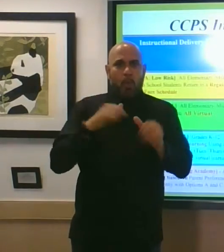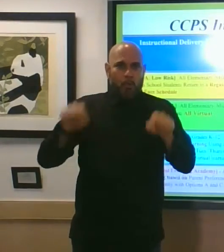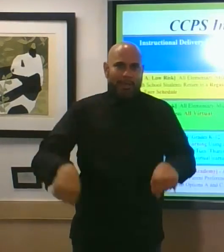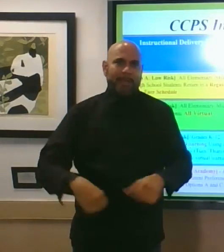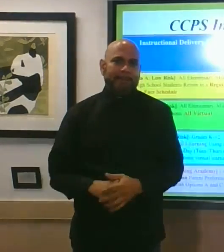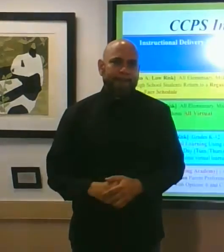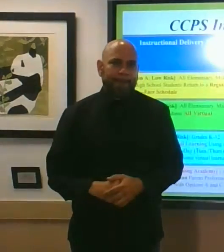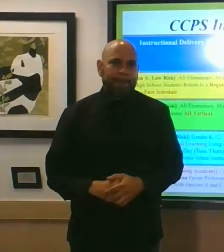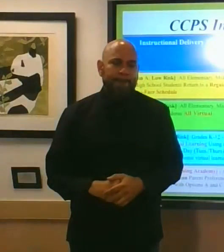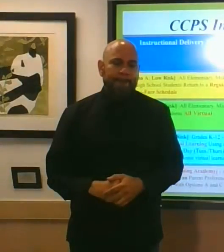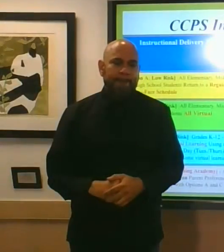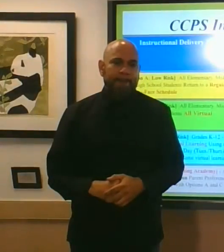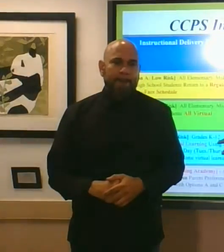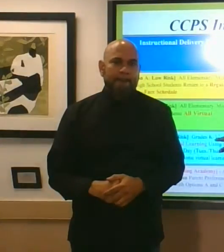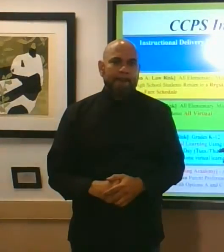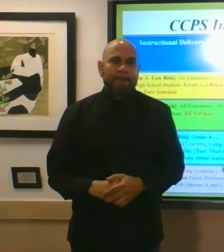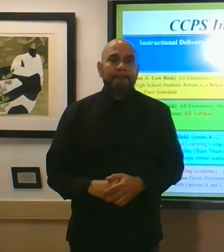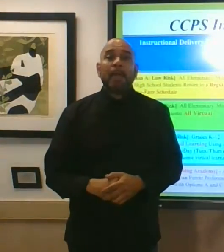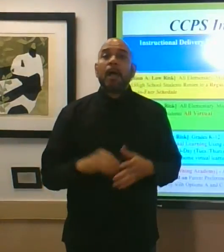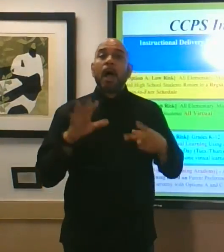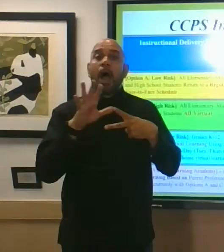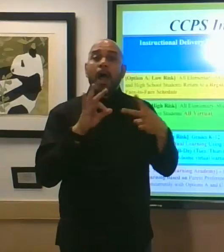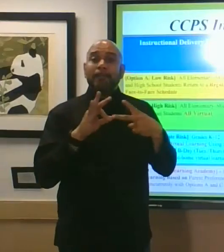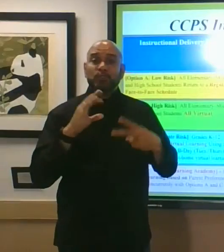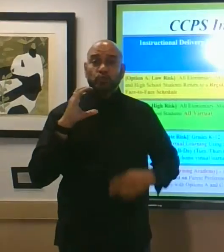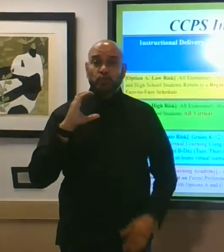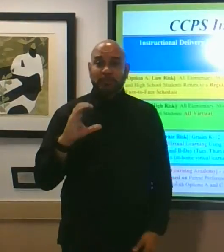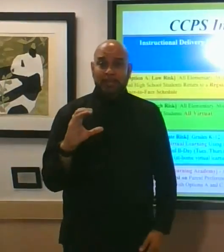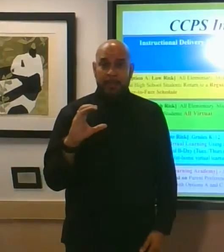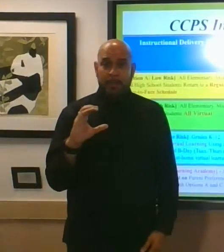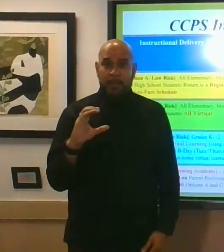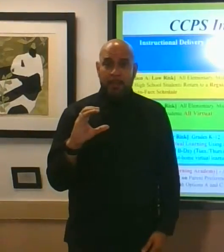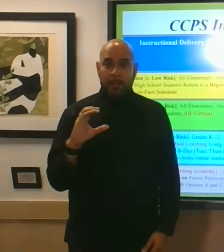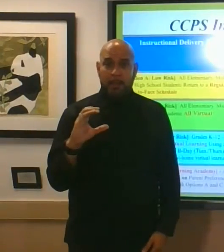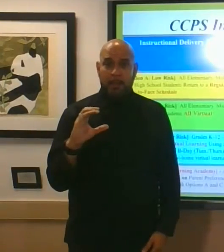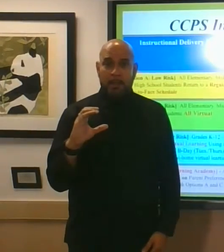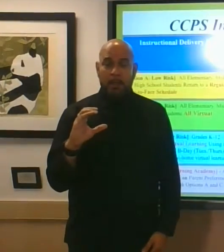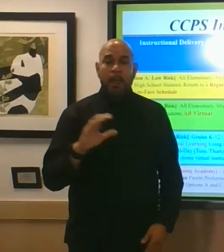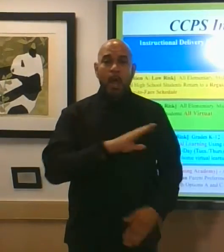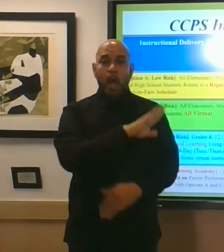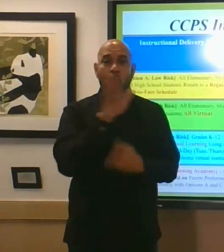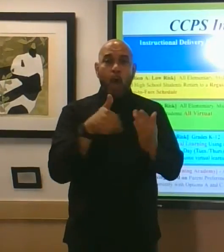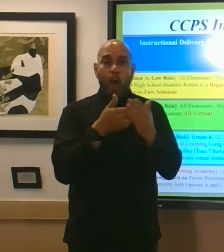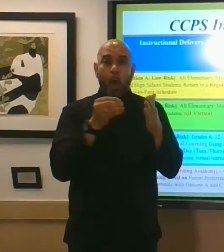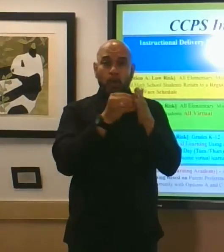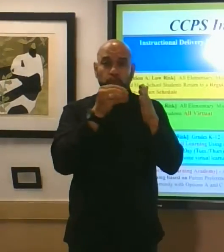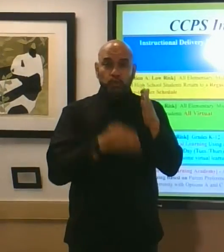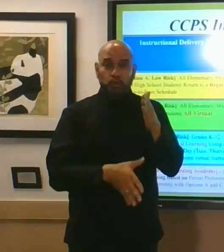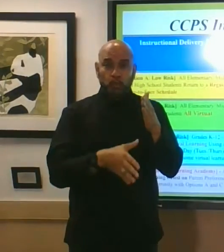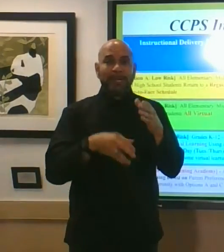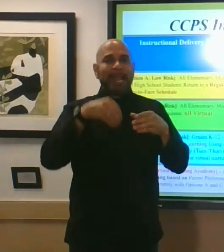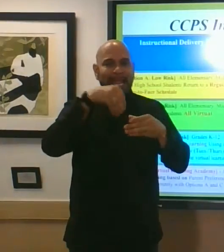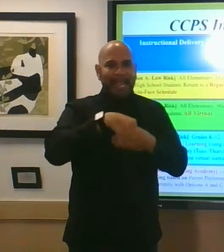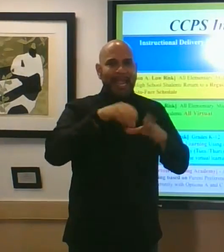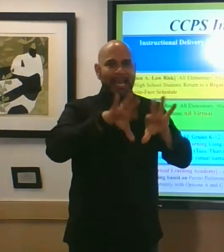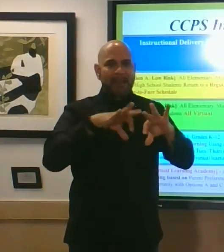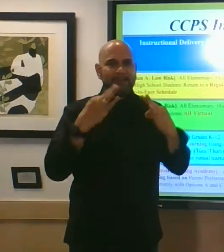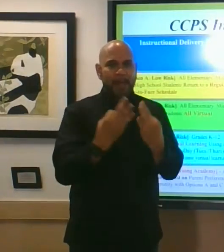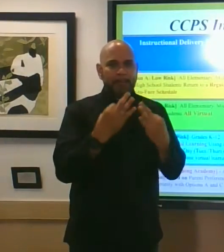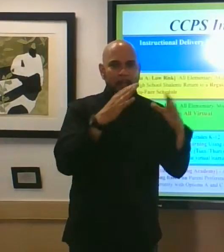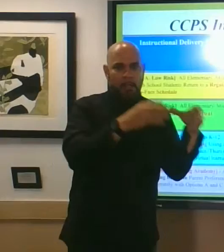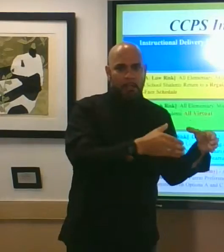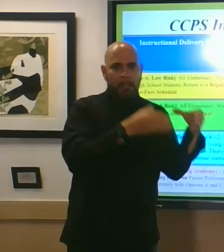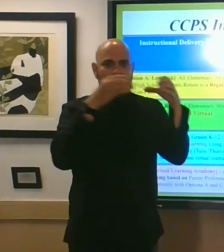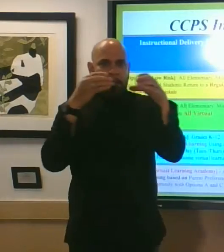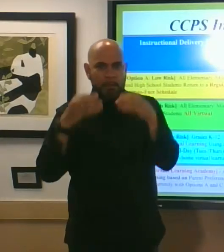on the option c model all the kids in a family will all come to school